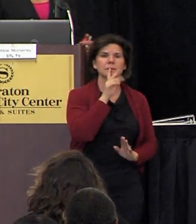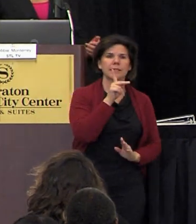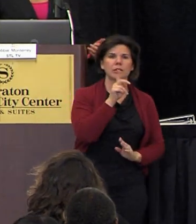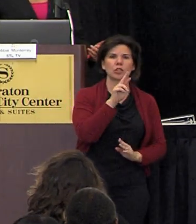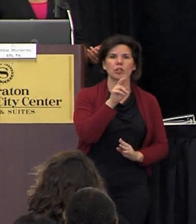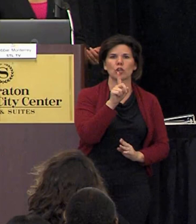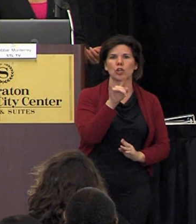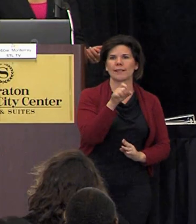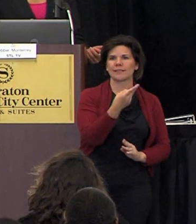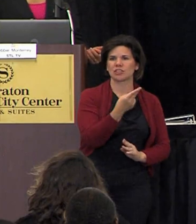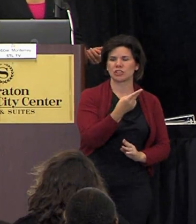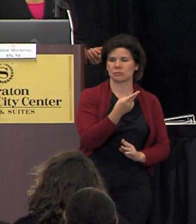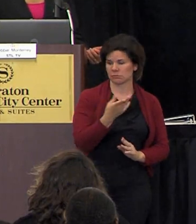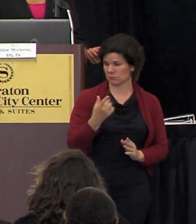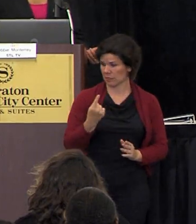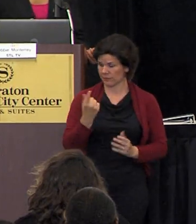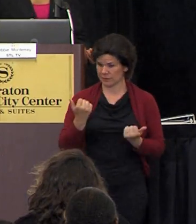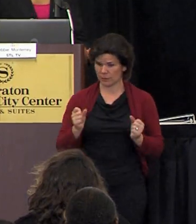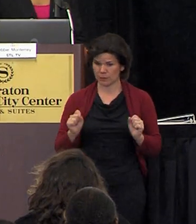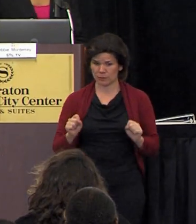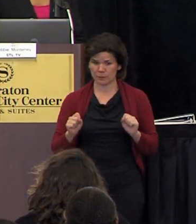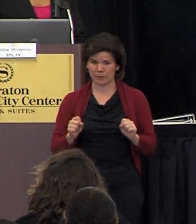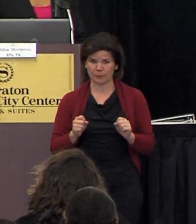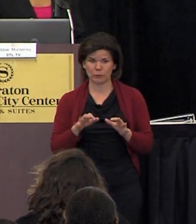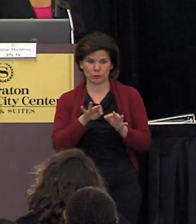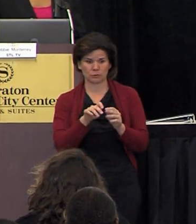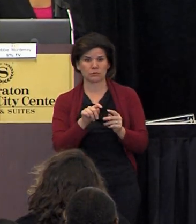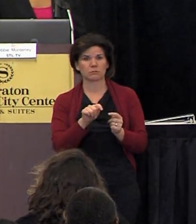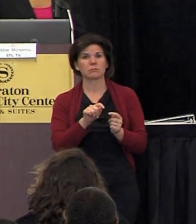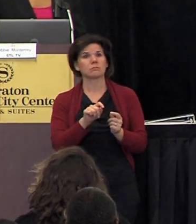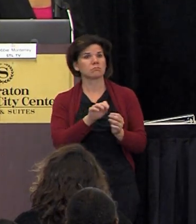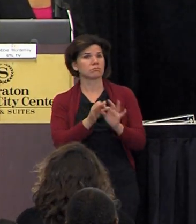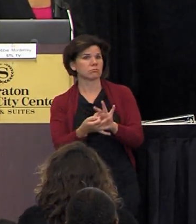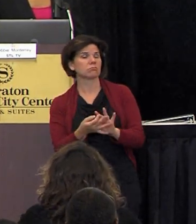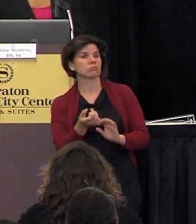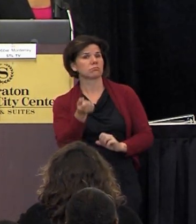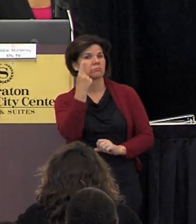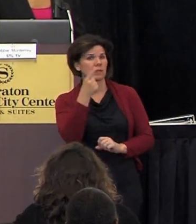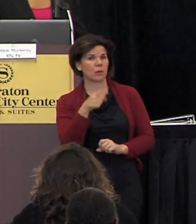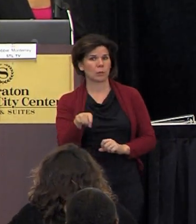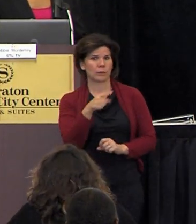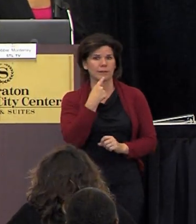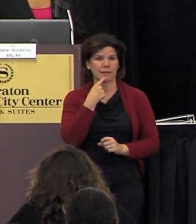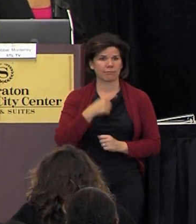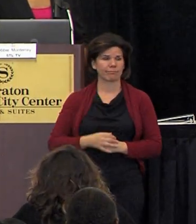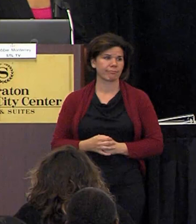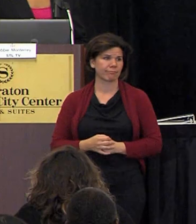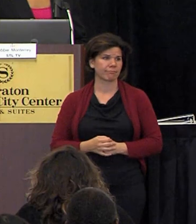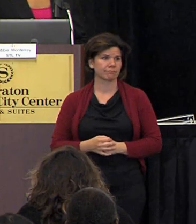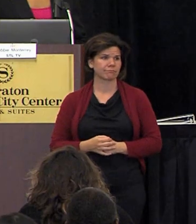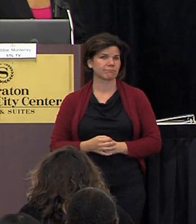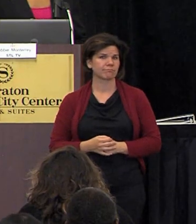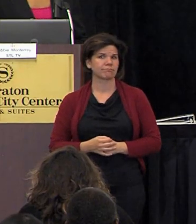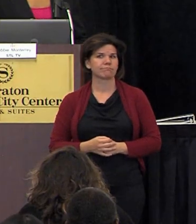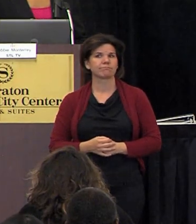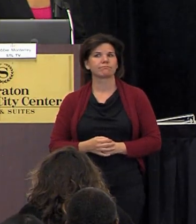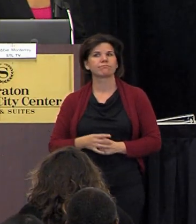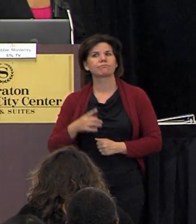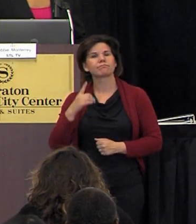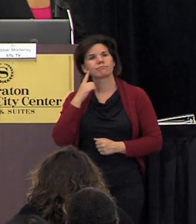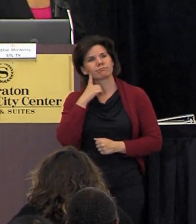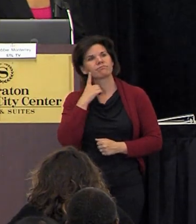that you will even have somebody pick up the phone and be able to understand what they're saying so i think